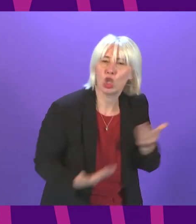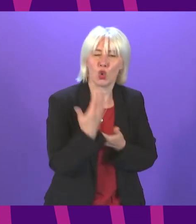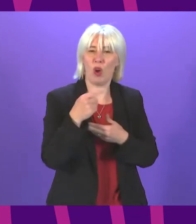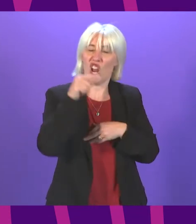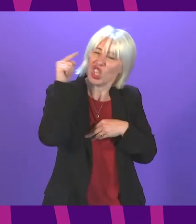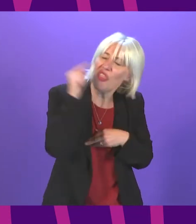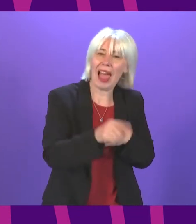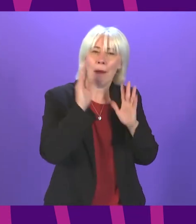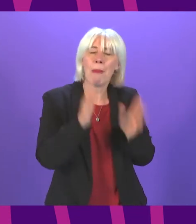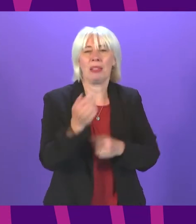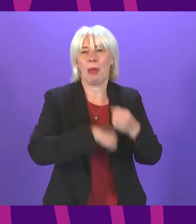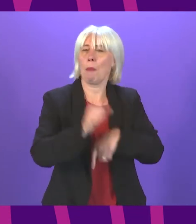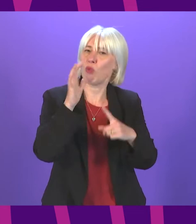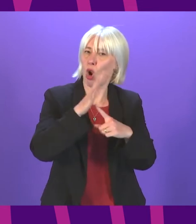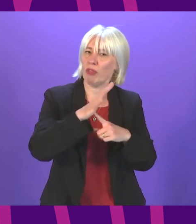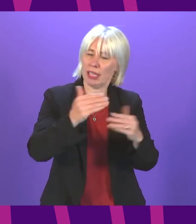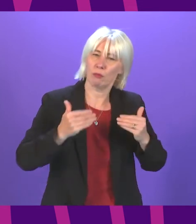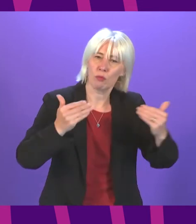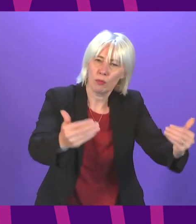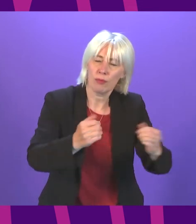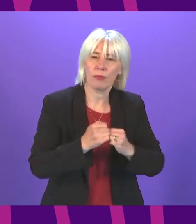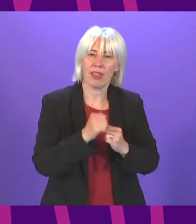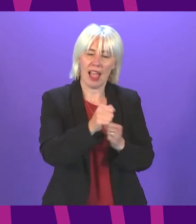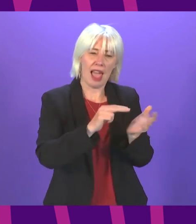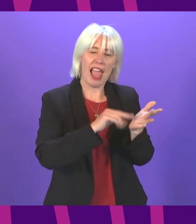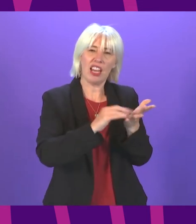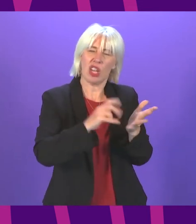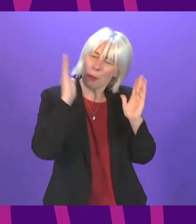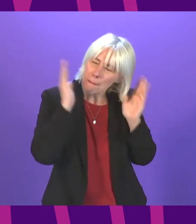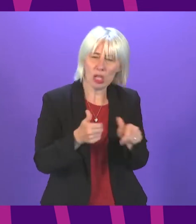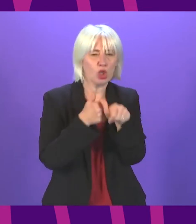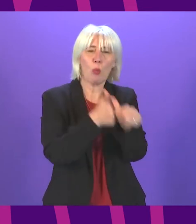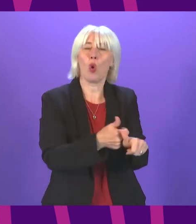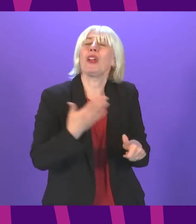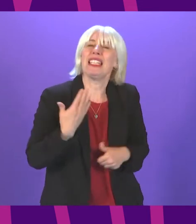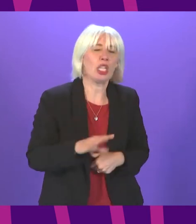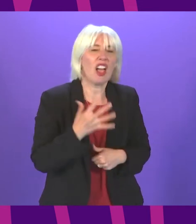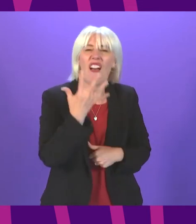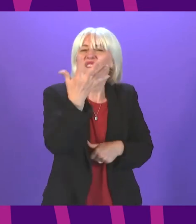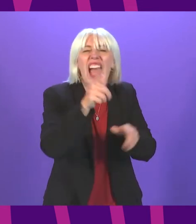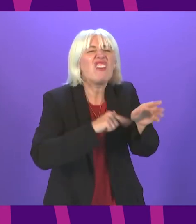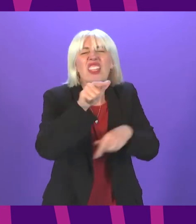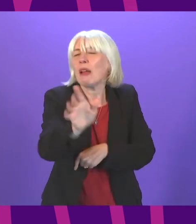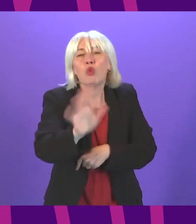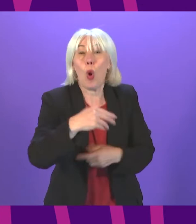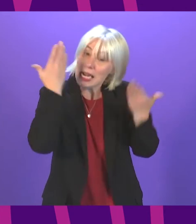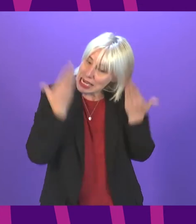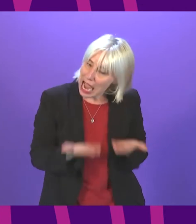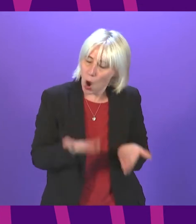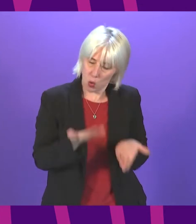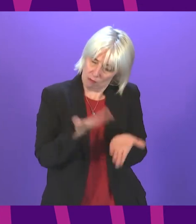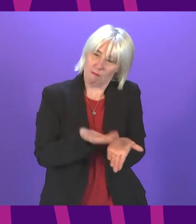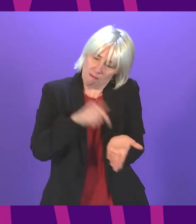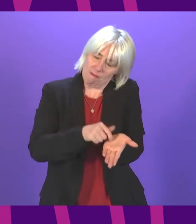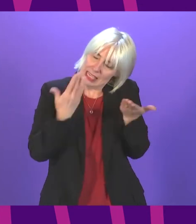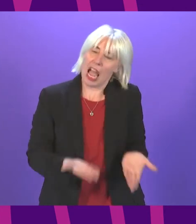priority going forward. Give our NHS the support it needs, not in five years, but right now, this year.